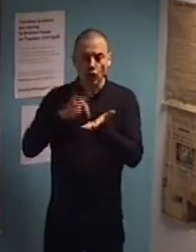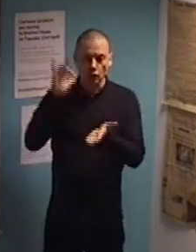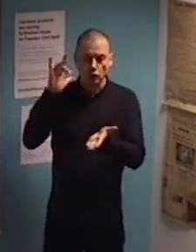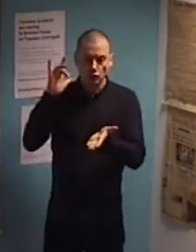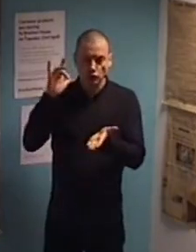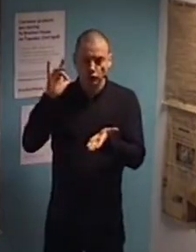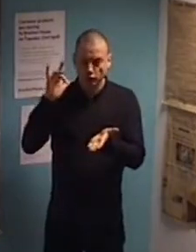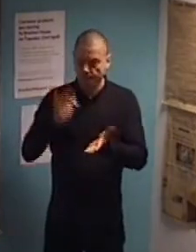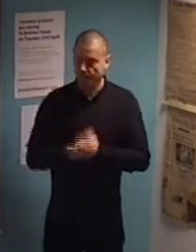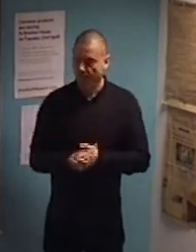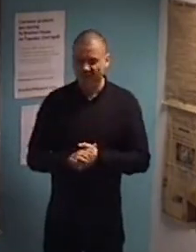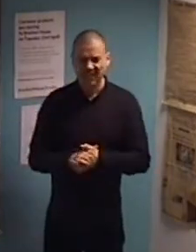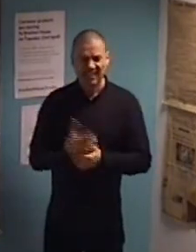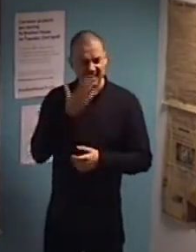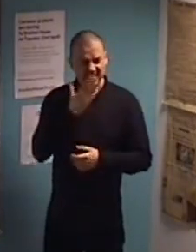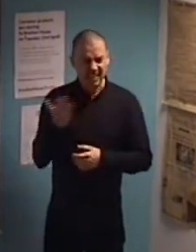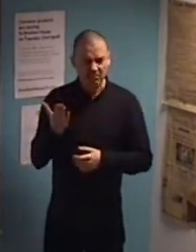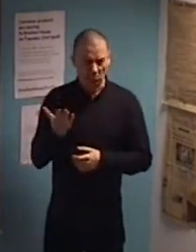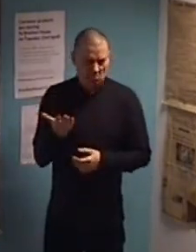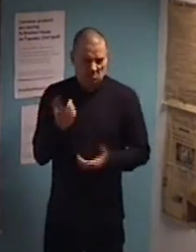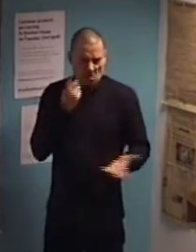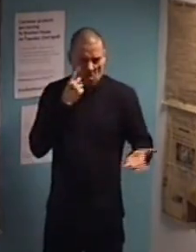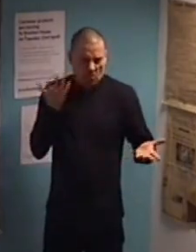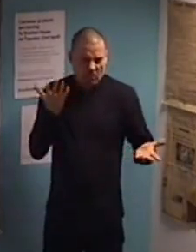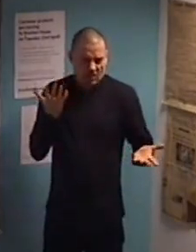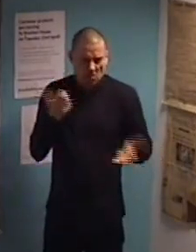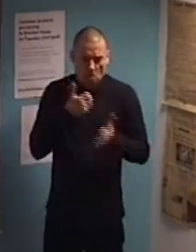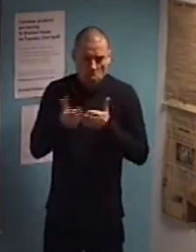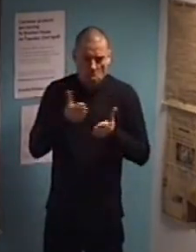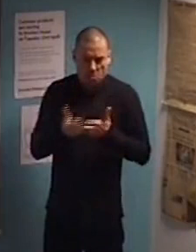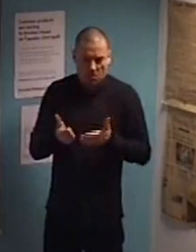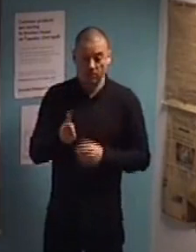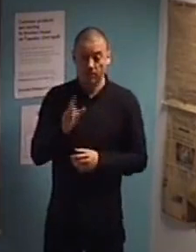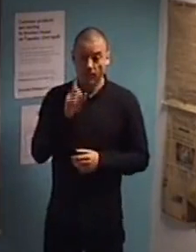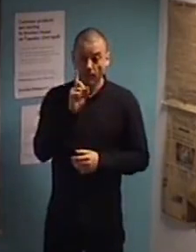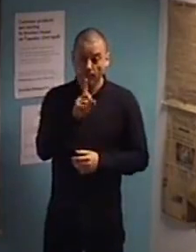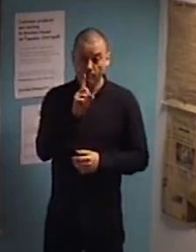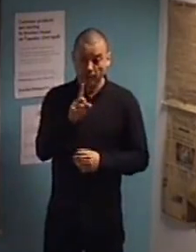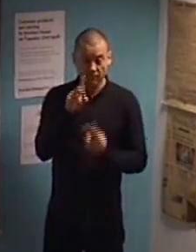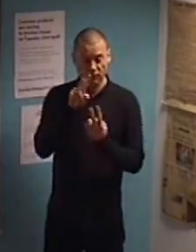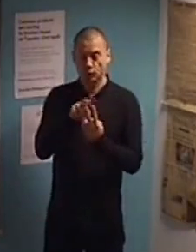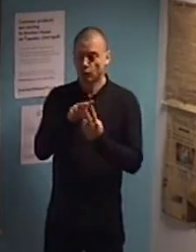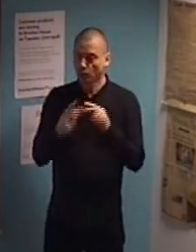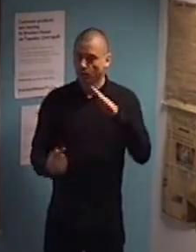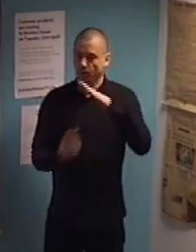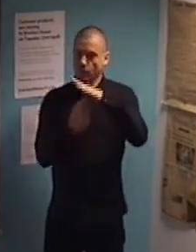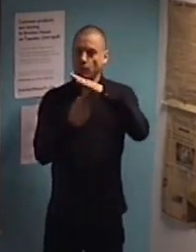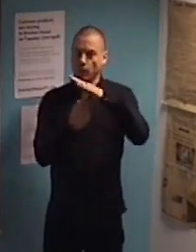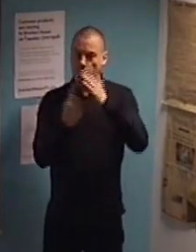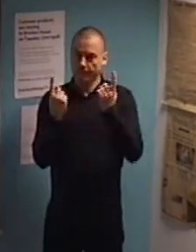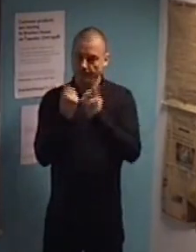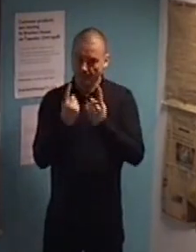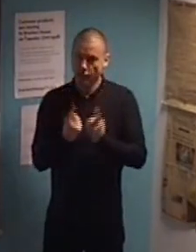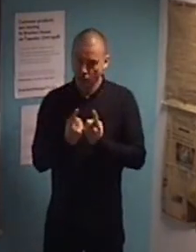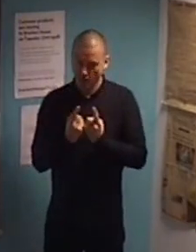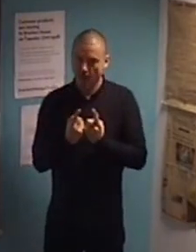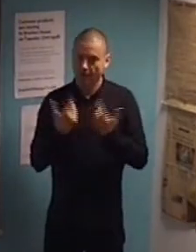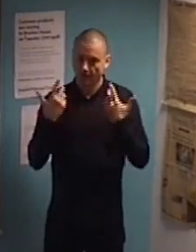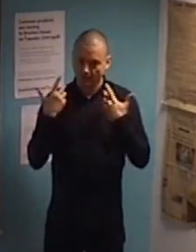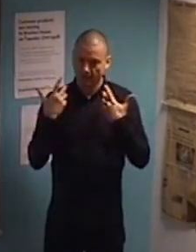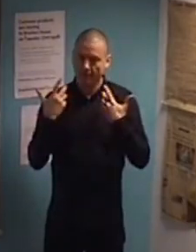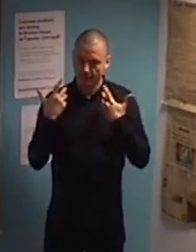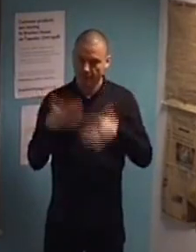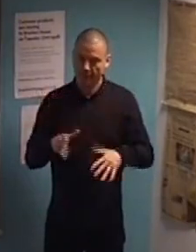quite normal or obvious. But, actually, these are, like, two key features actually turns quite a lot on